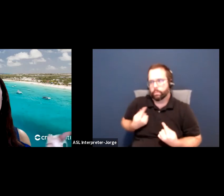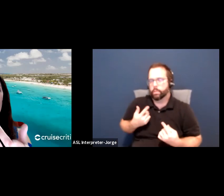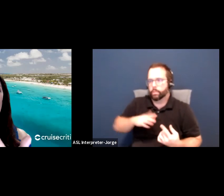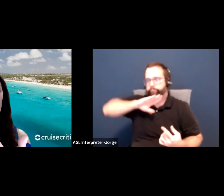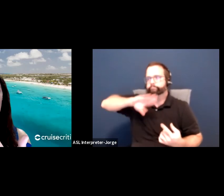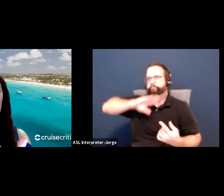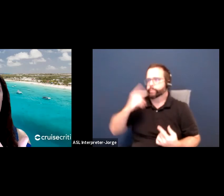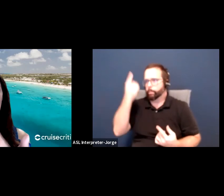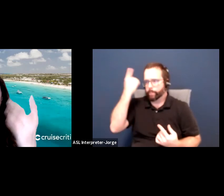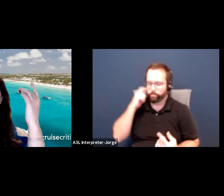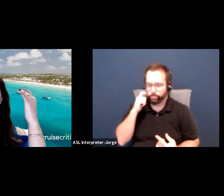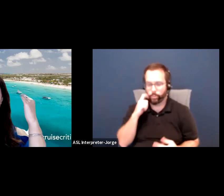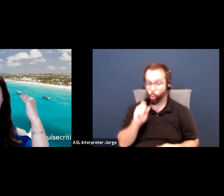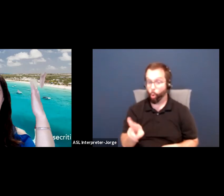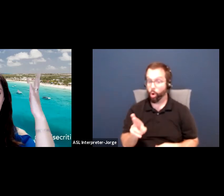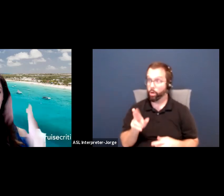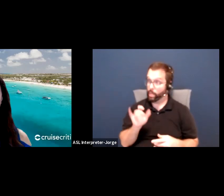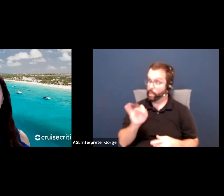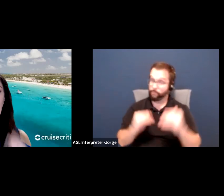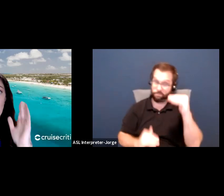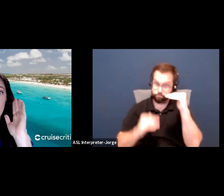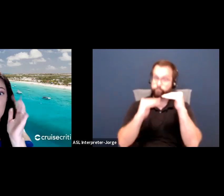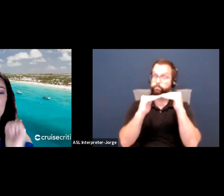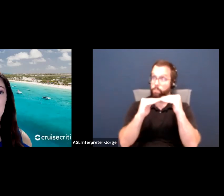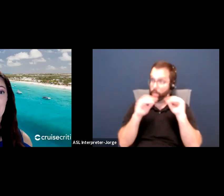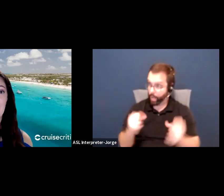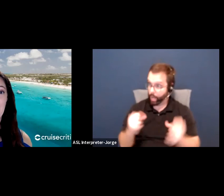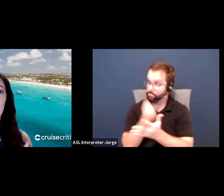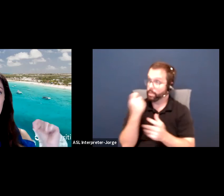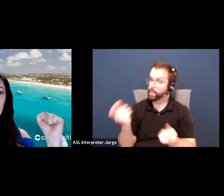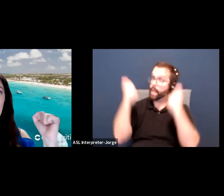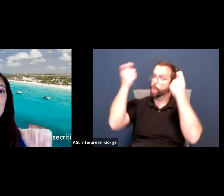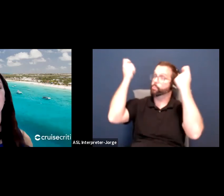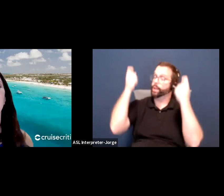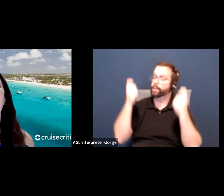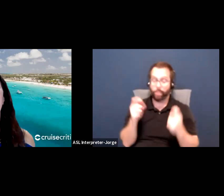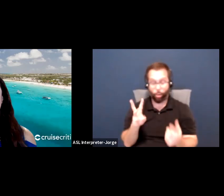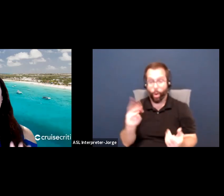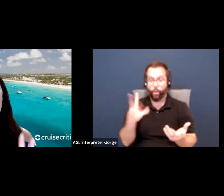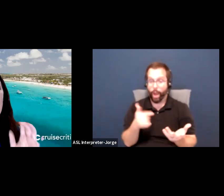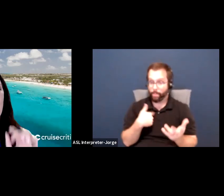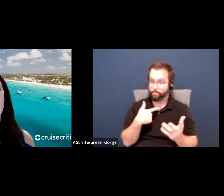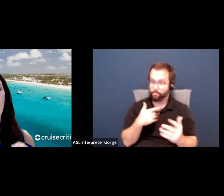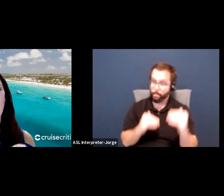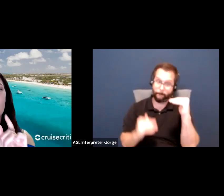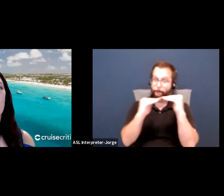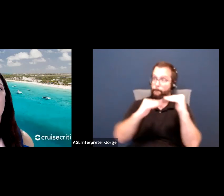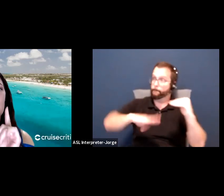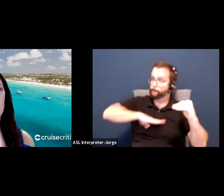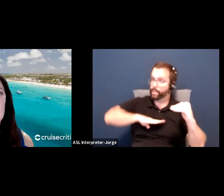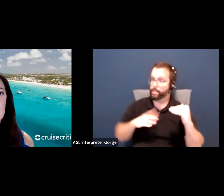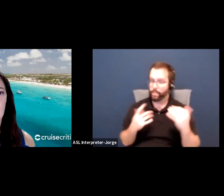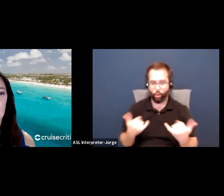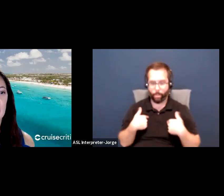celebration at this quarterly meeting to say, wow, I met it. And I'm so excited. So that's why you have